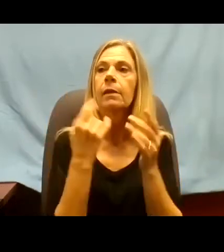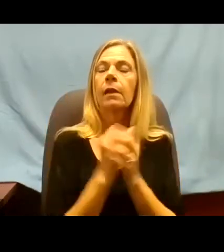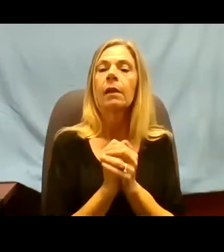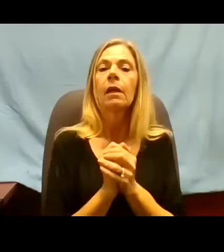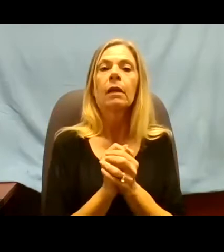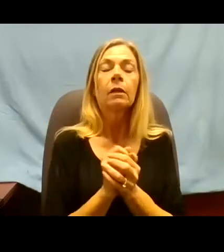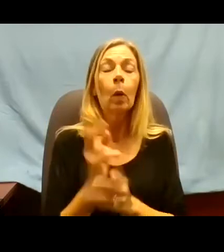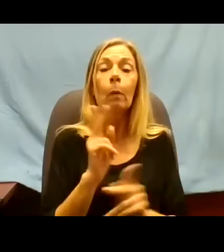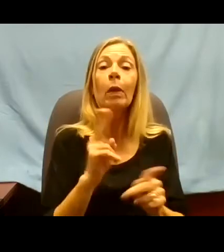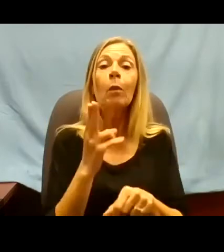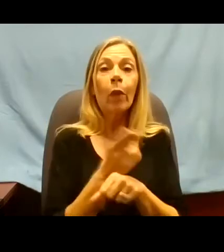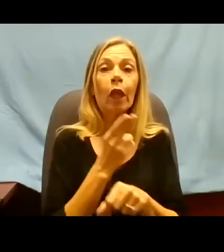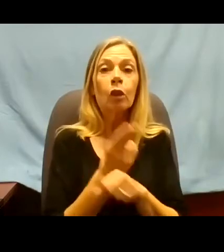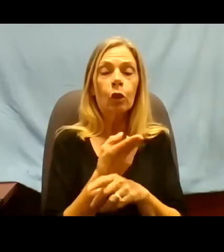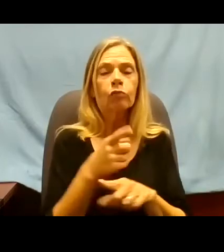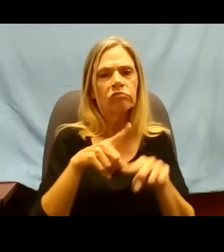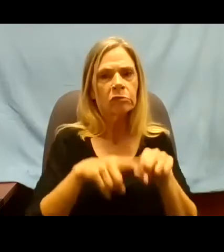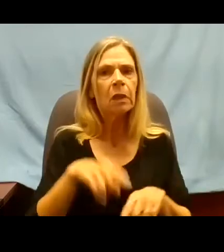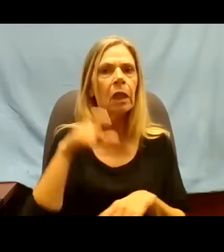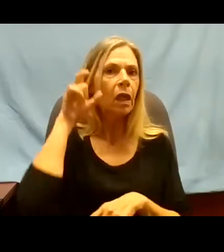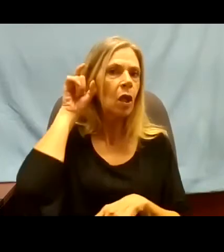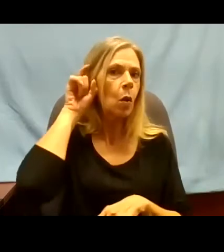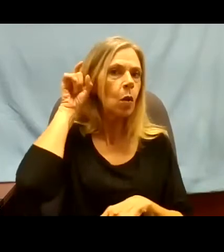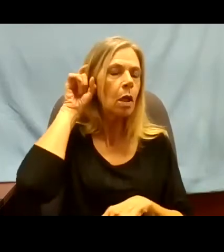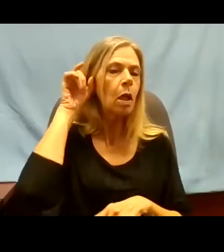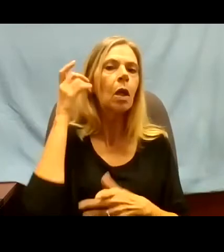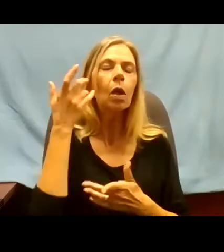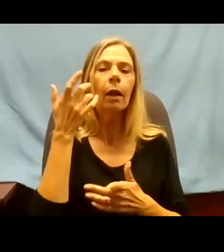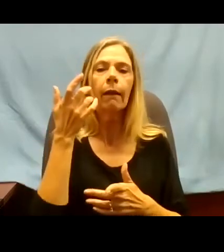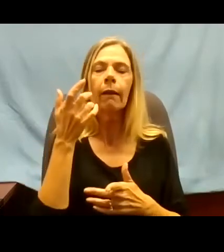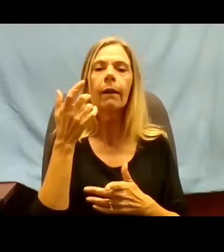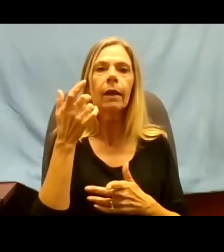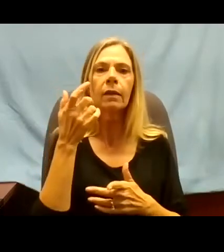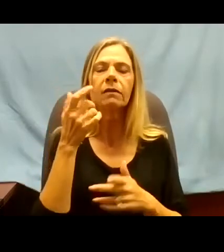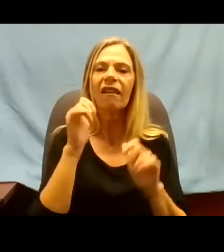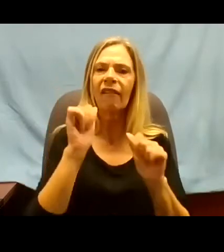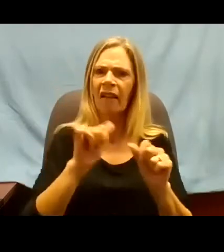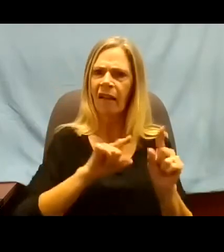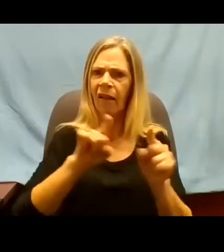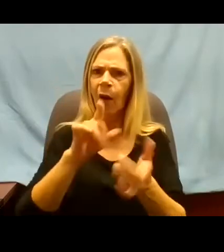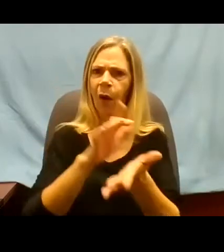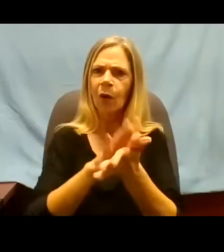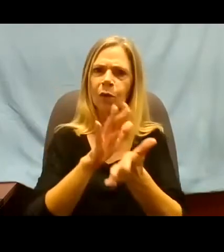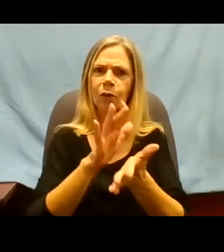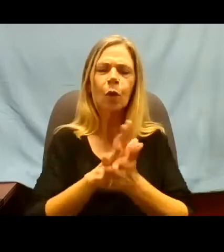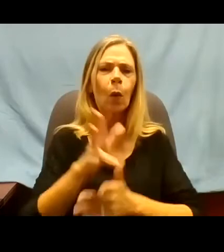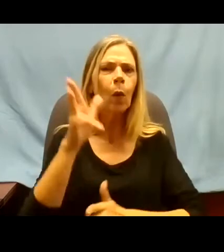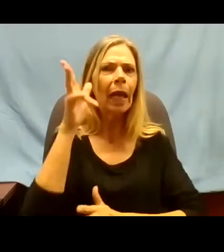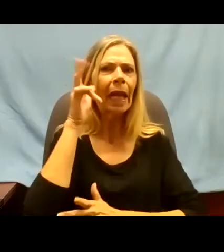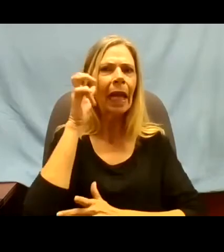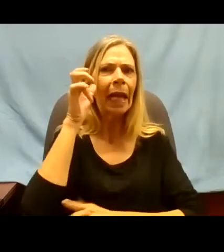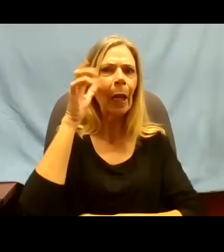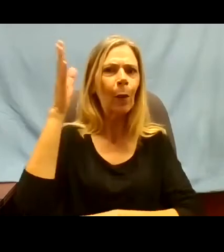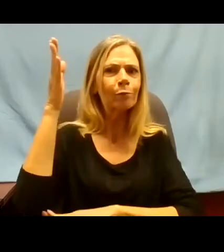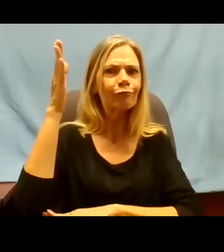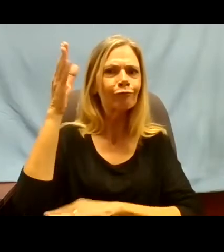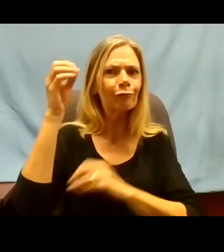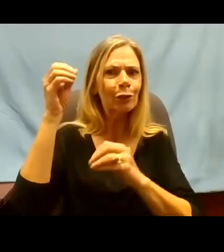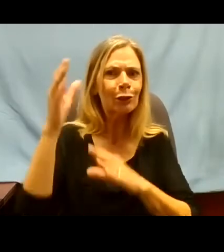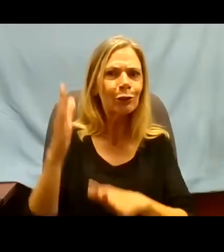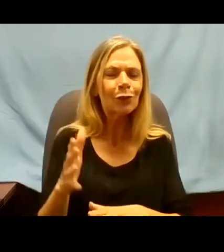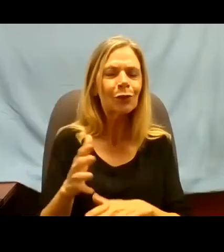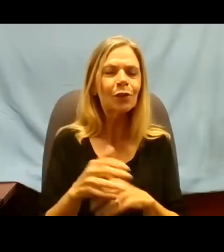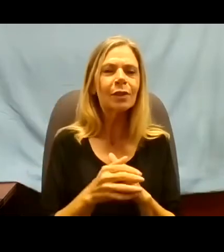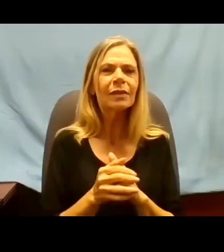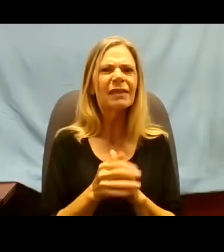will now be able to do things like go to school and hear the professor and things like that. These are